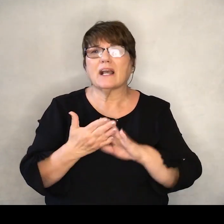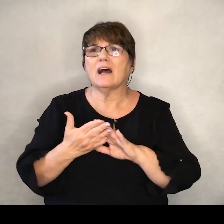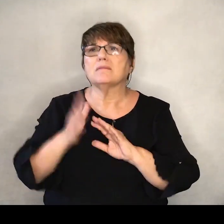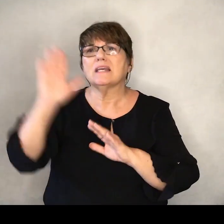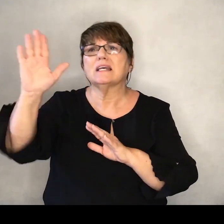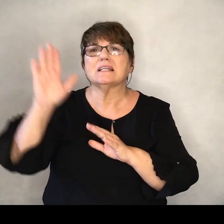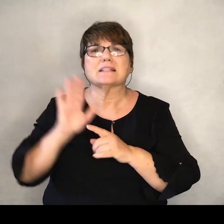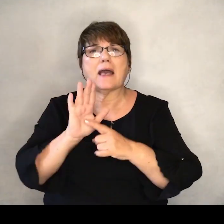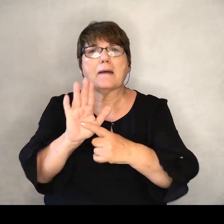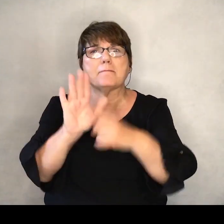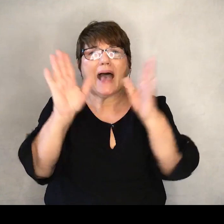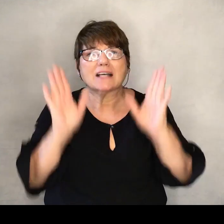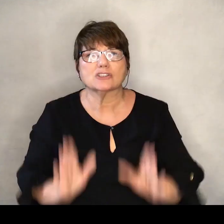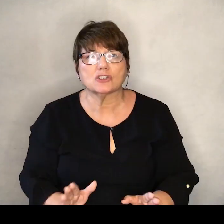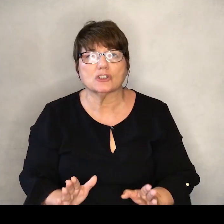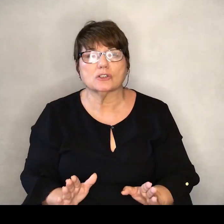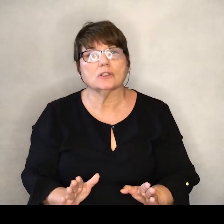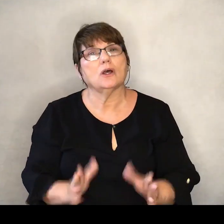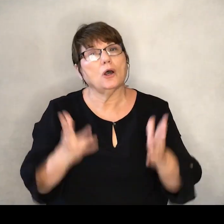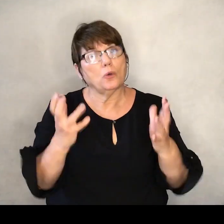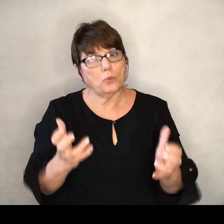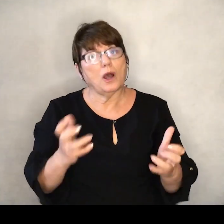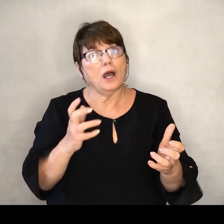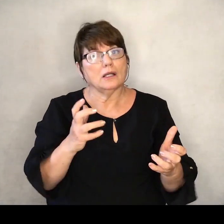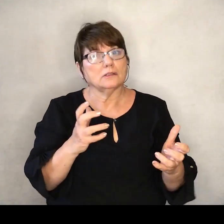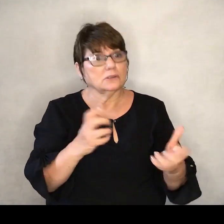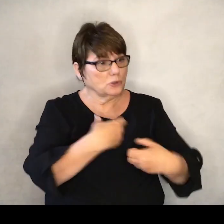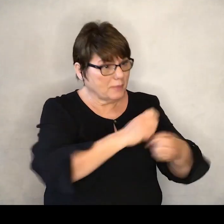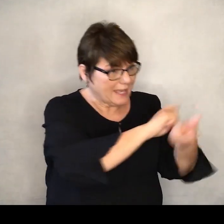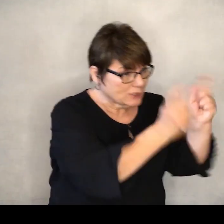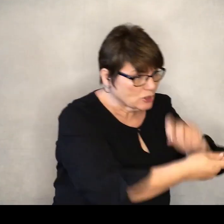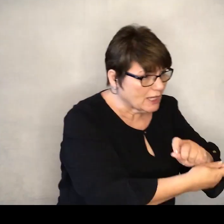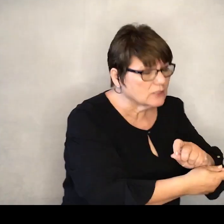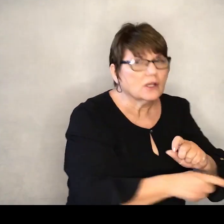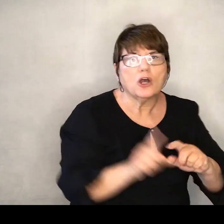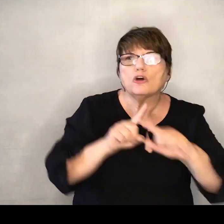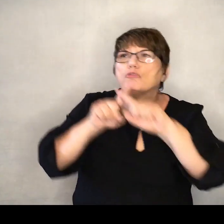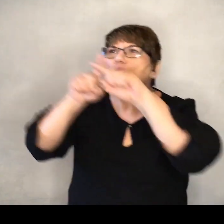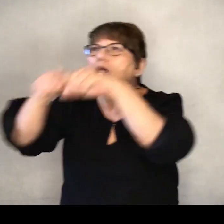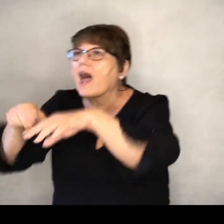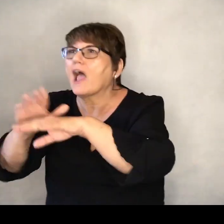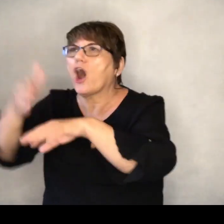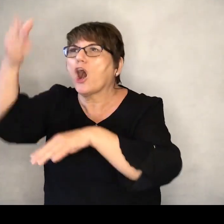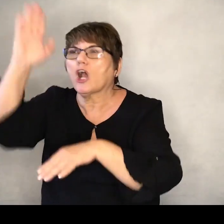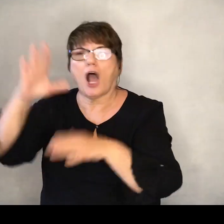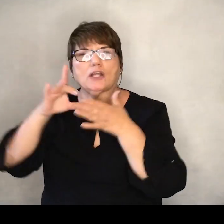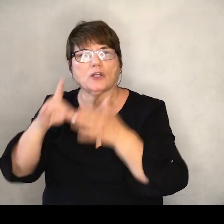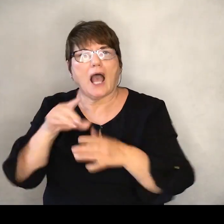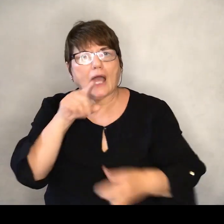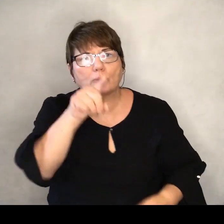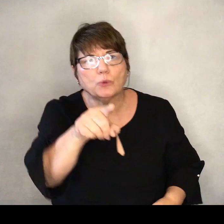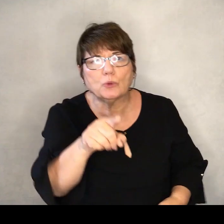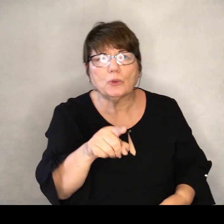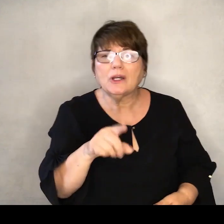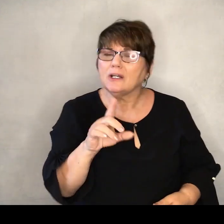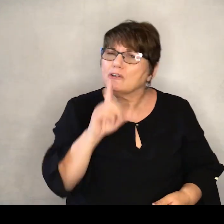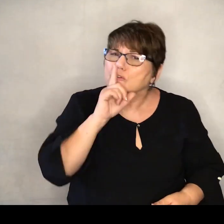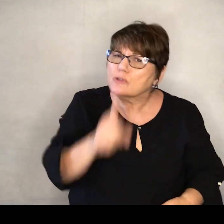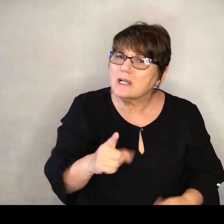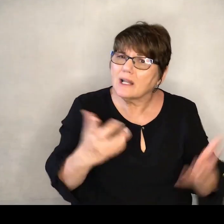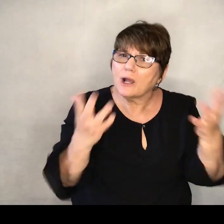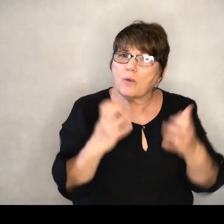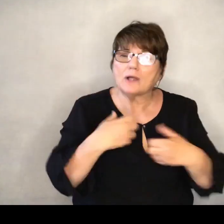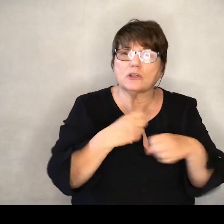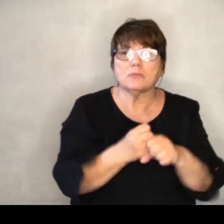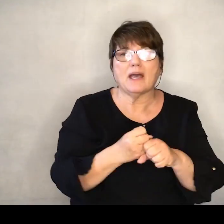And here's the thing. If you want to make change. You need to rely on God for that guidance. If you truly want to